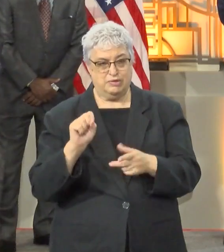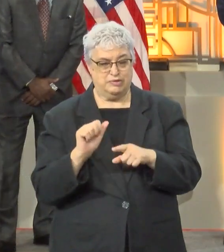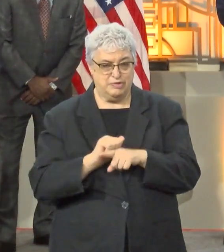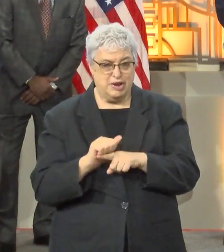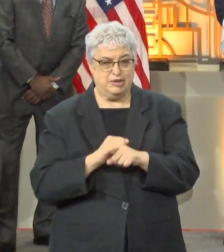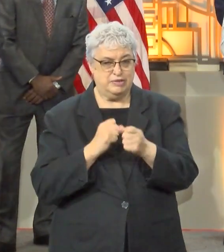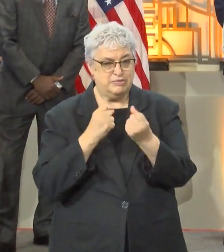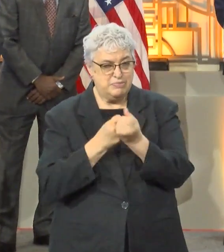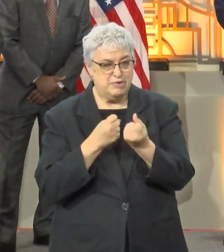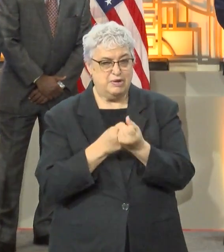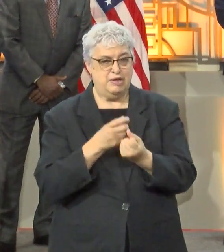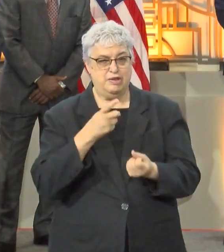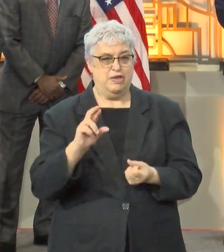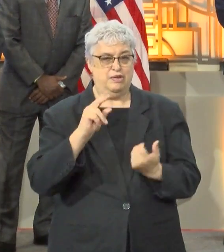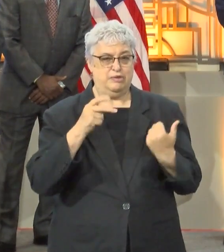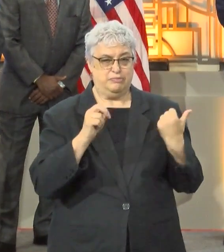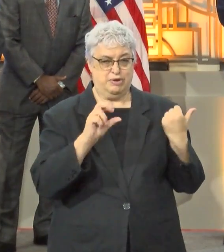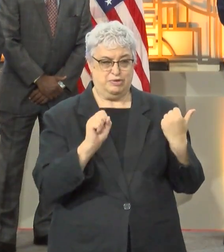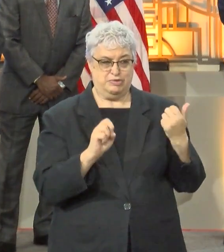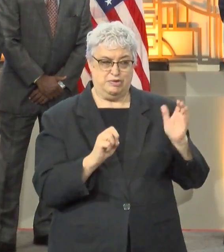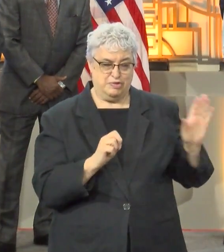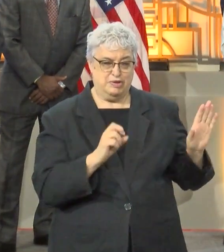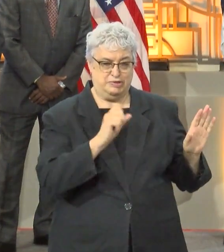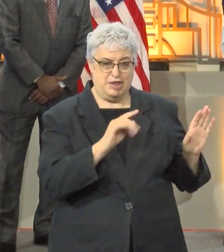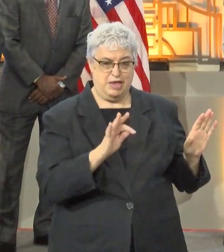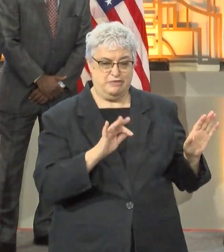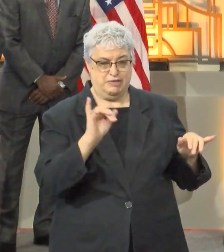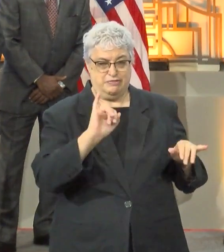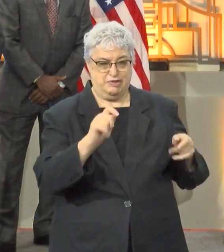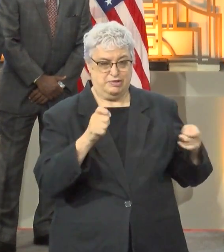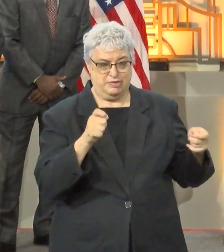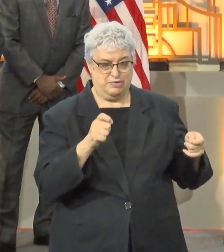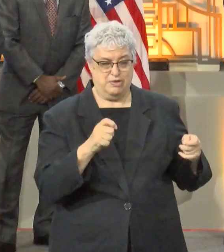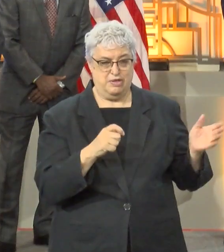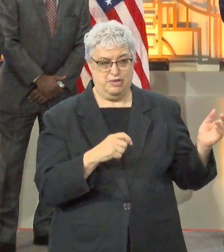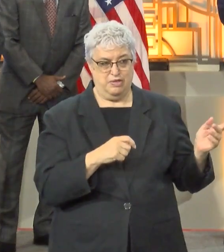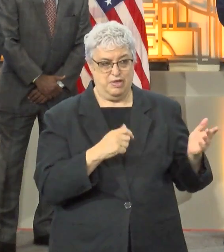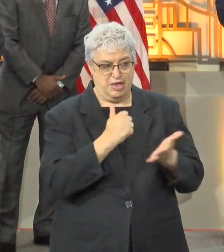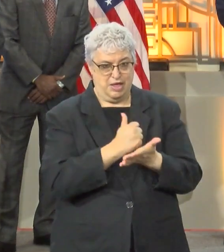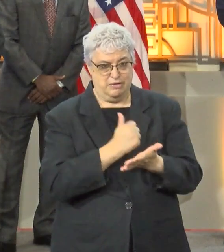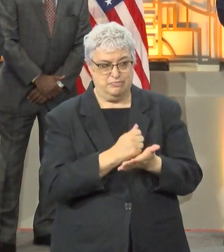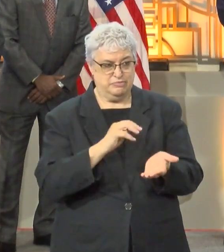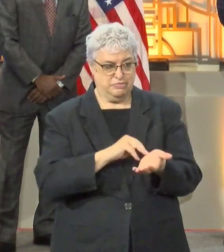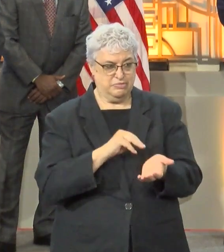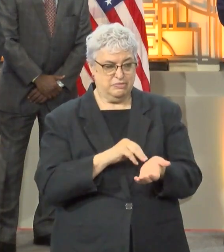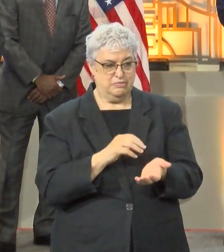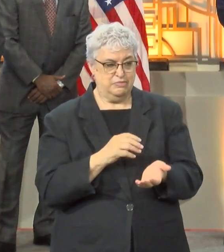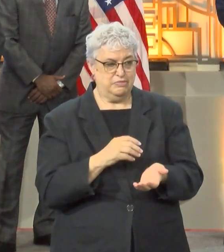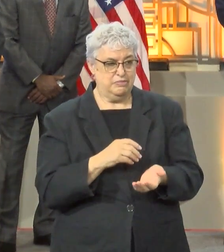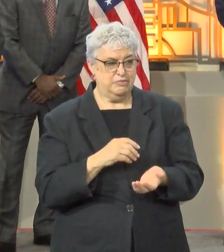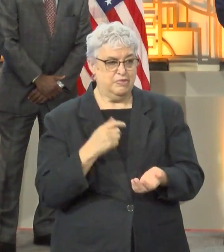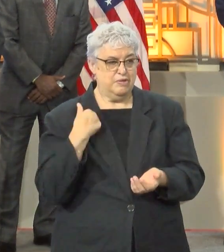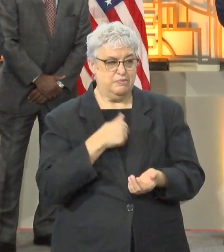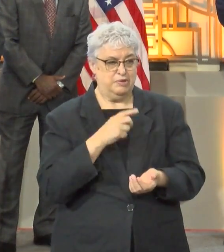support. Dr. Peirce, thank you and your staff and the infection control office for the work that you're doing and your doctors are doing to ensure that